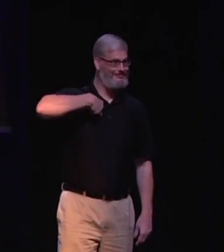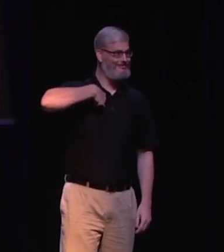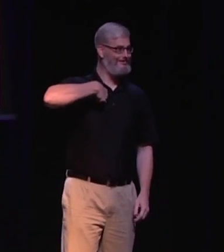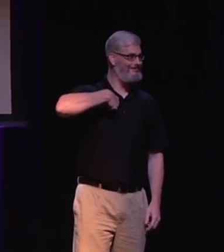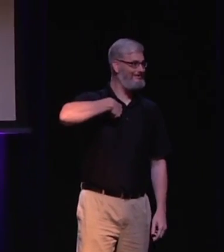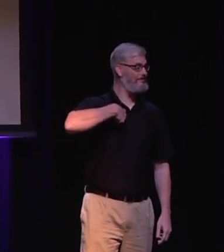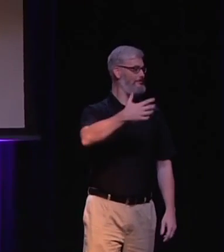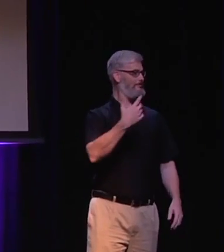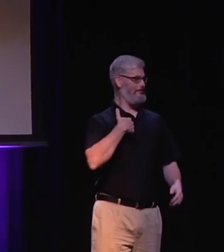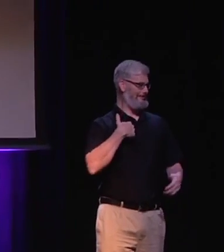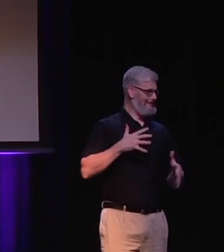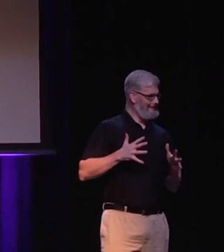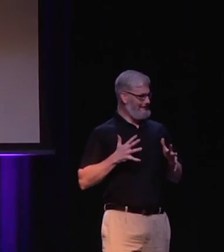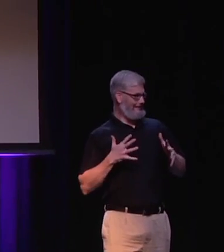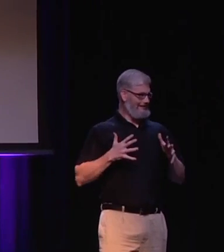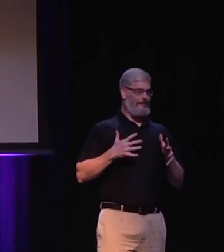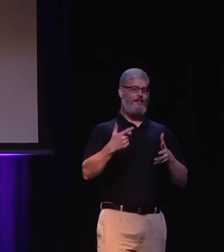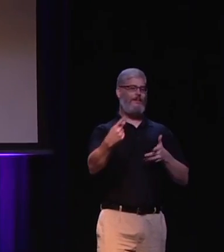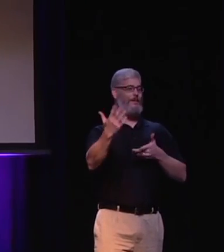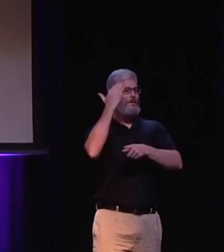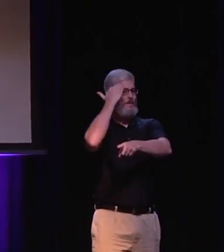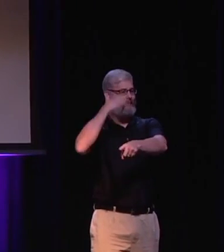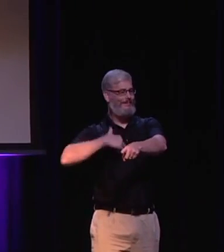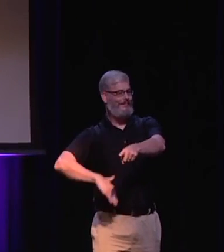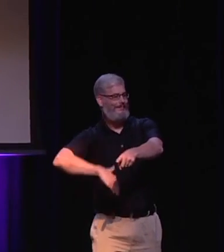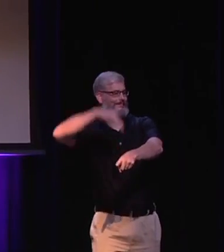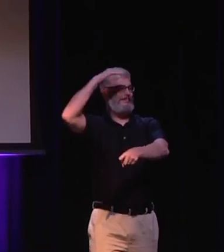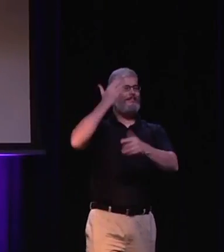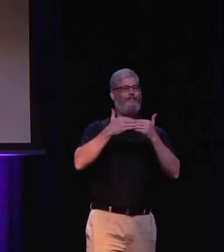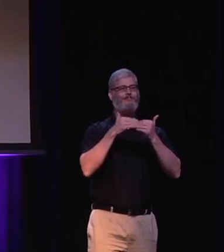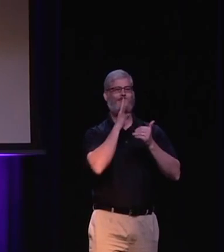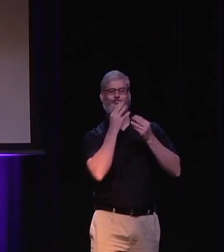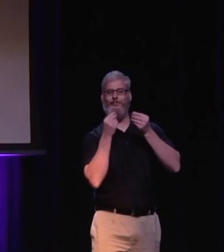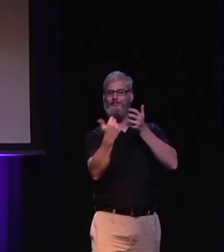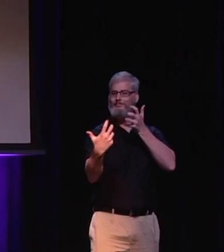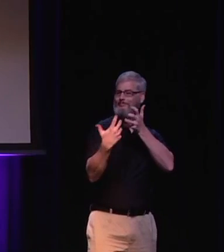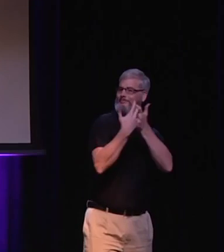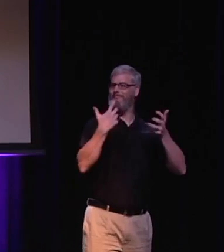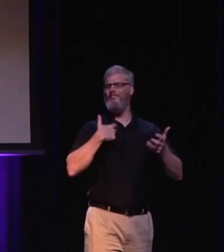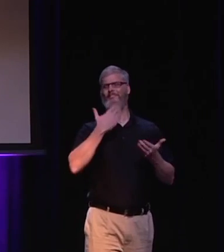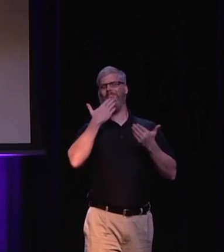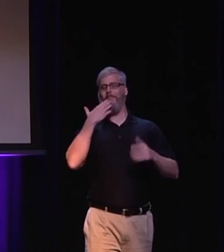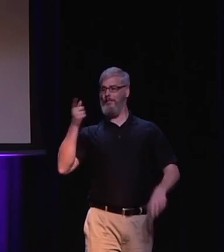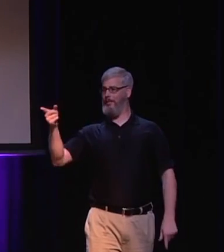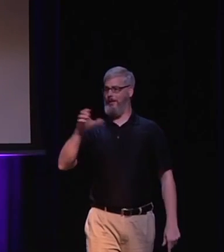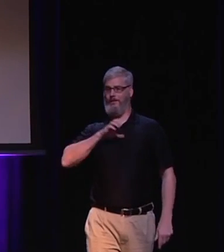to interpret for me today. I was a little bit nervous, but, you know, I've known my brother my entire life,